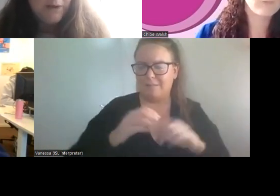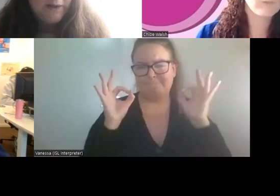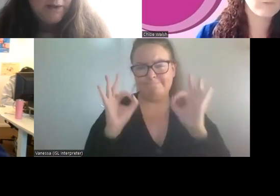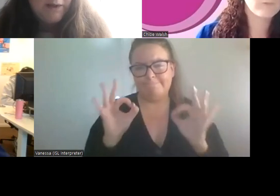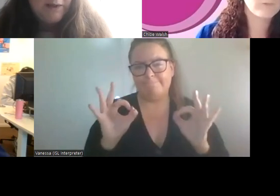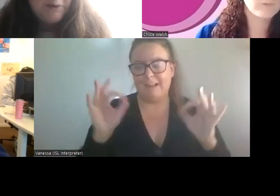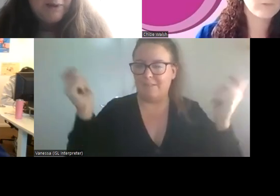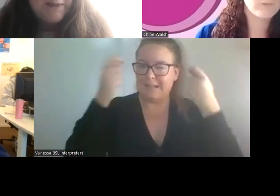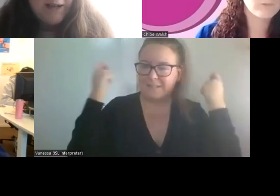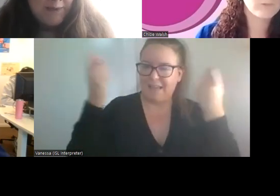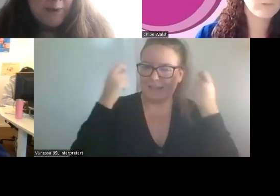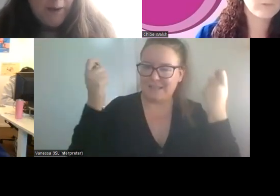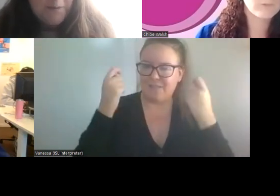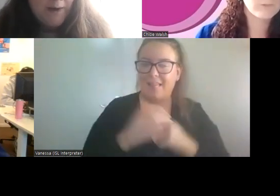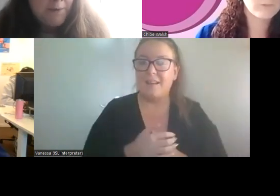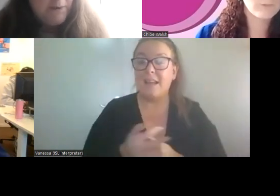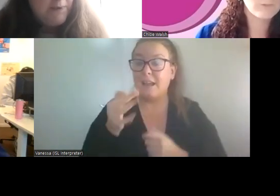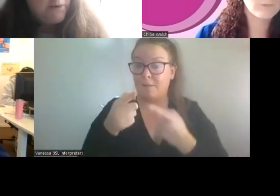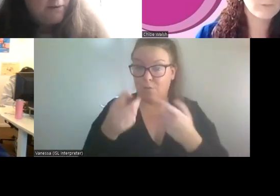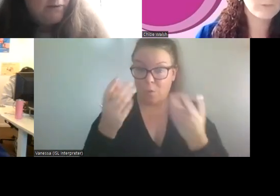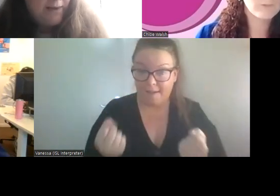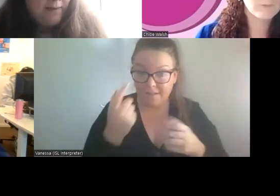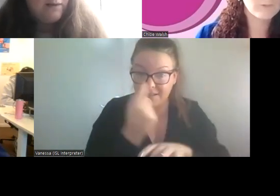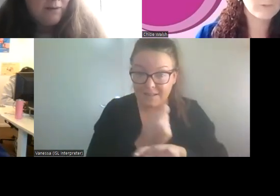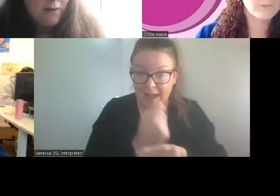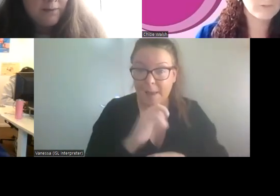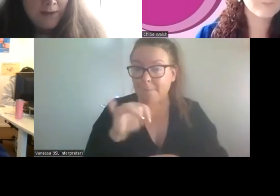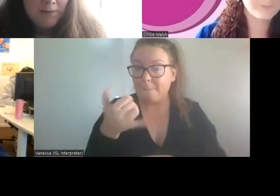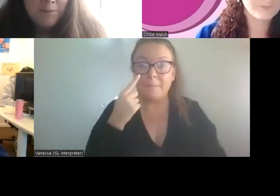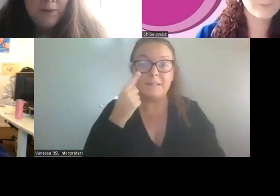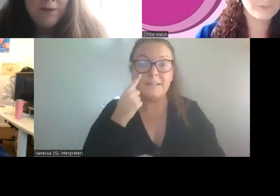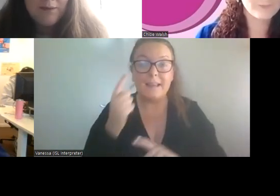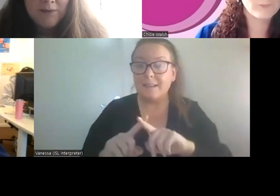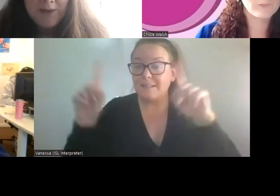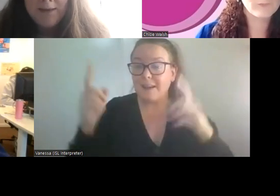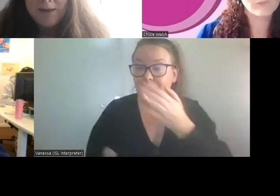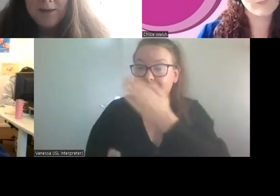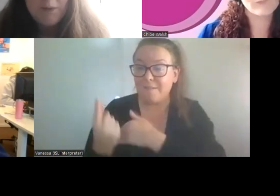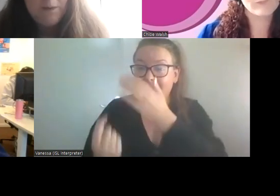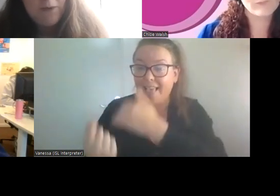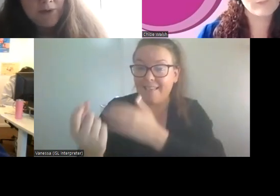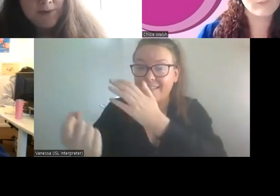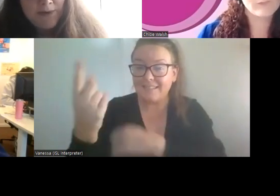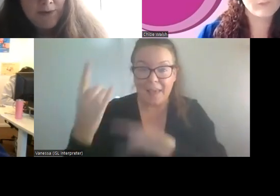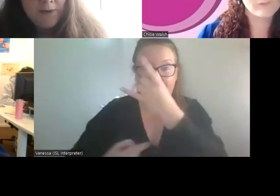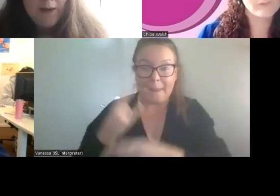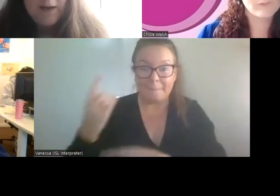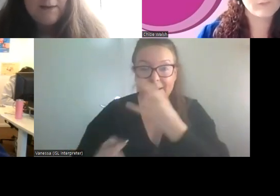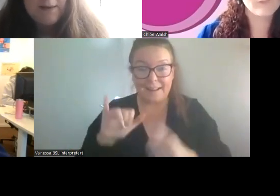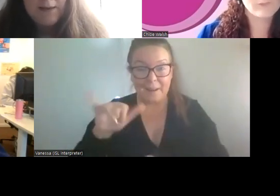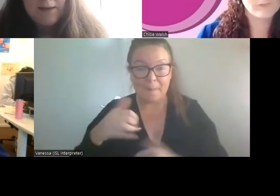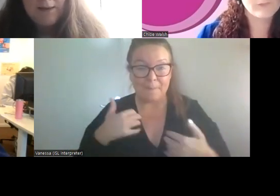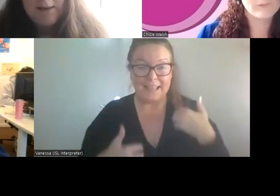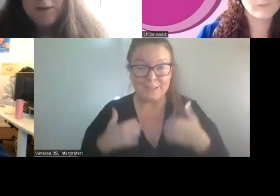if you, you know, have the time, perhaps maybe see what other events are on. may be other events on that might be of interest to you.